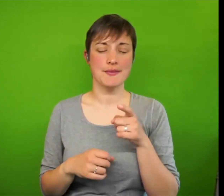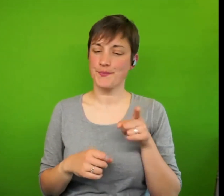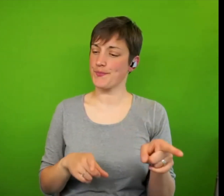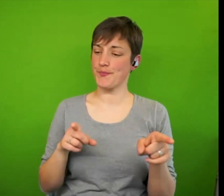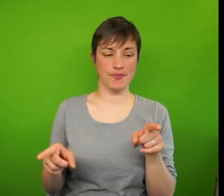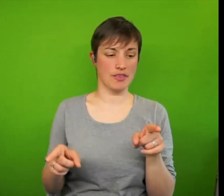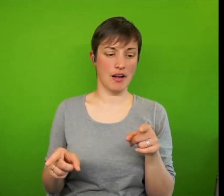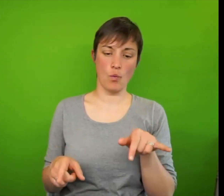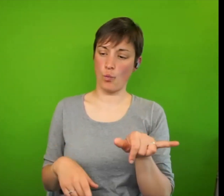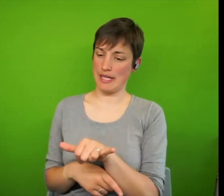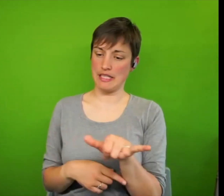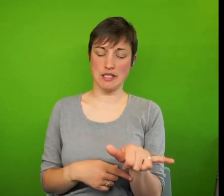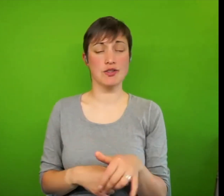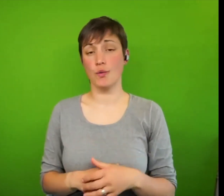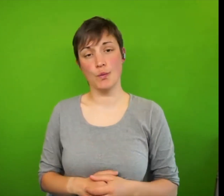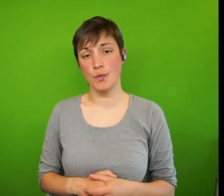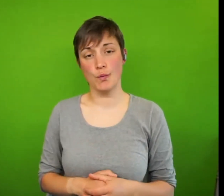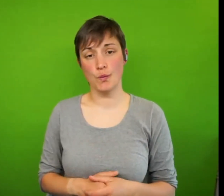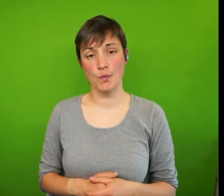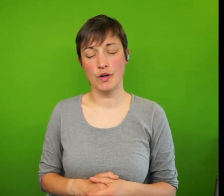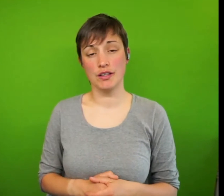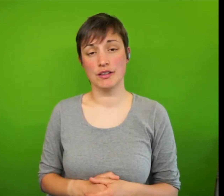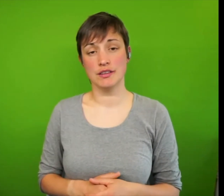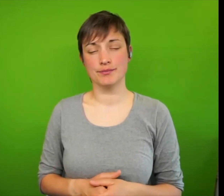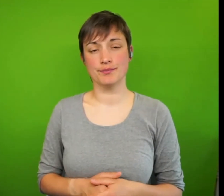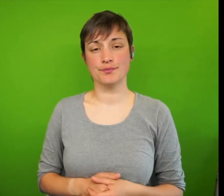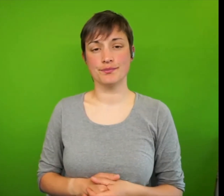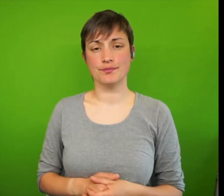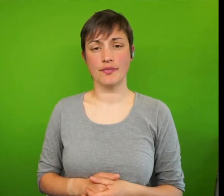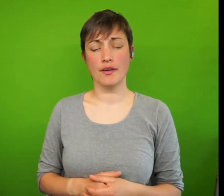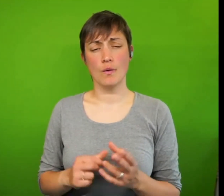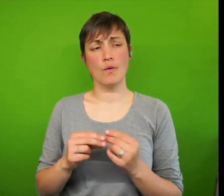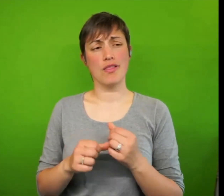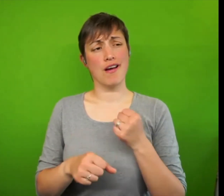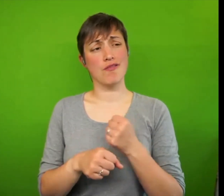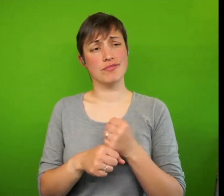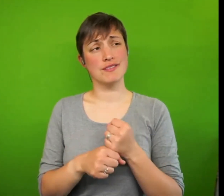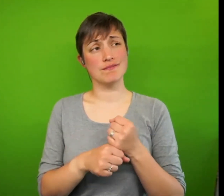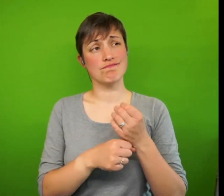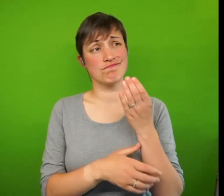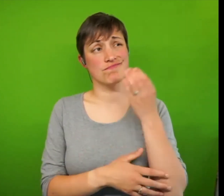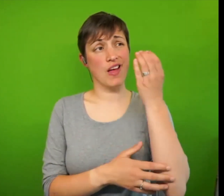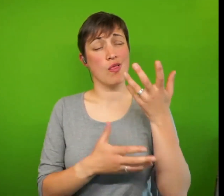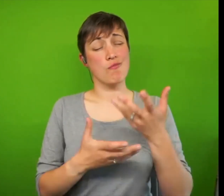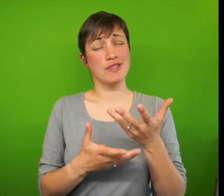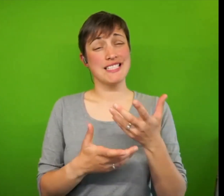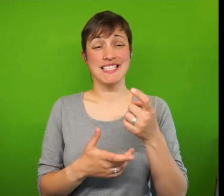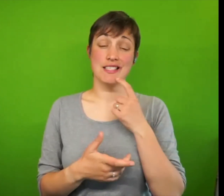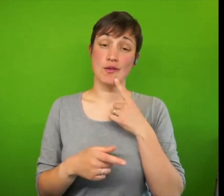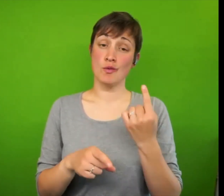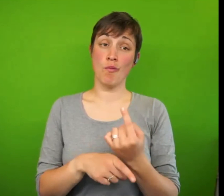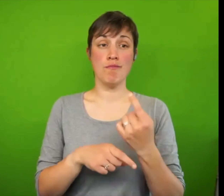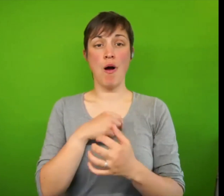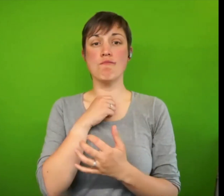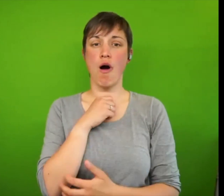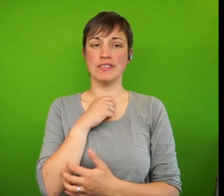I think probably with the current government, it's easier to talk about poverty, and